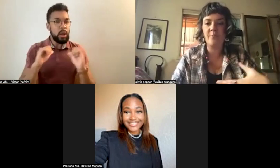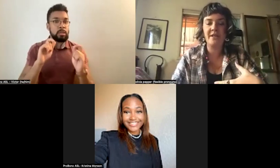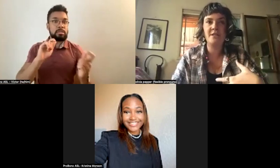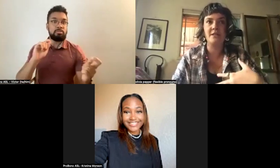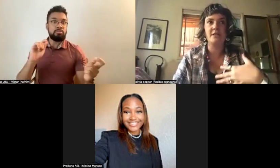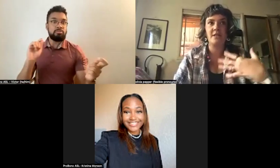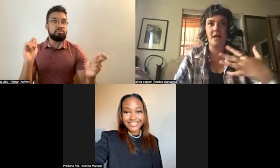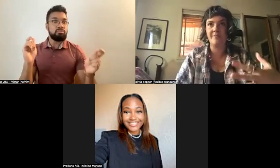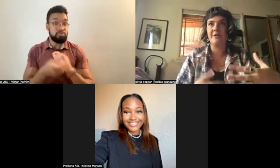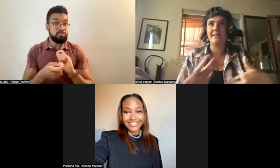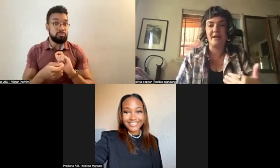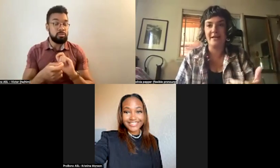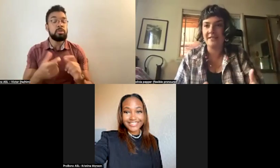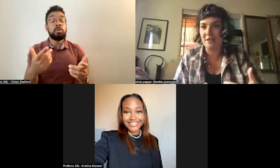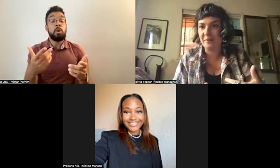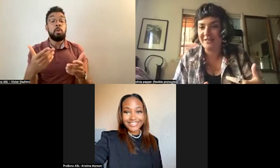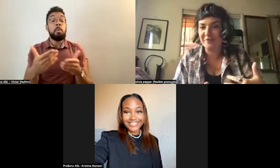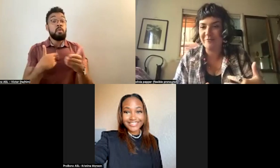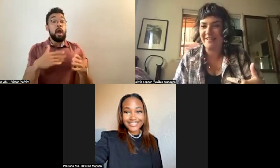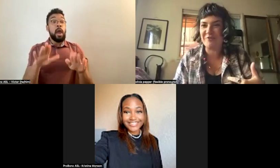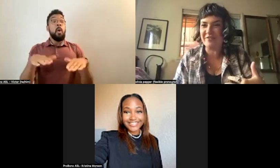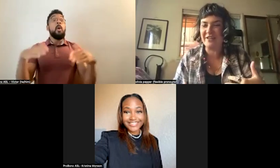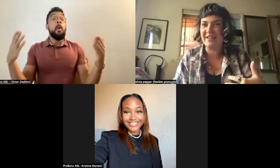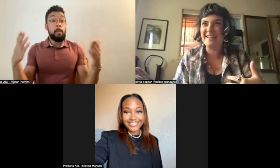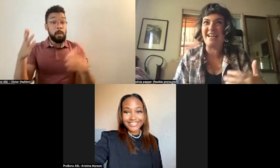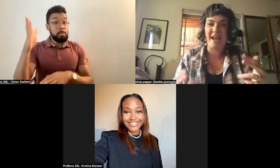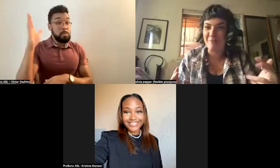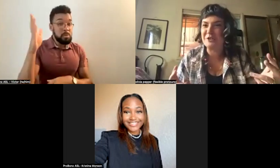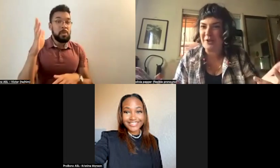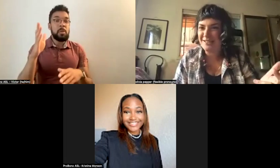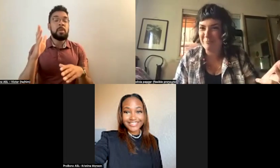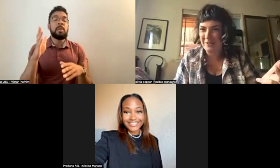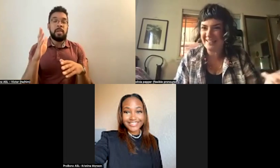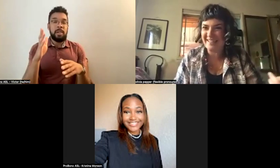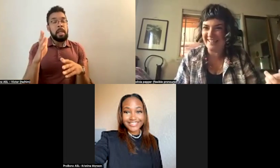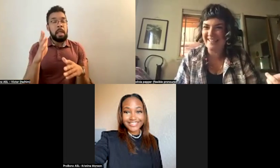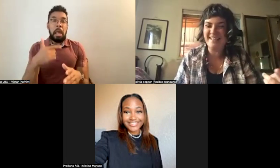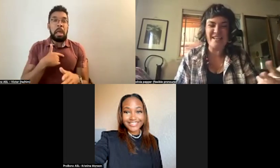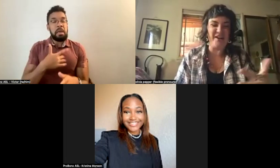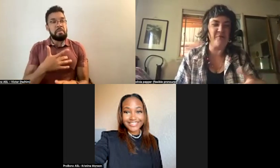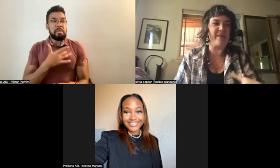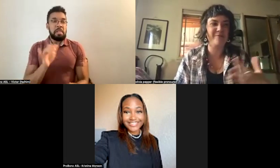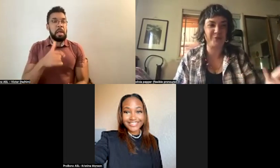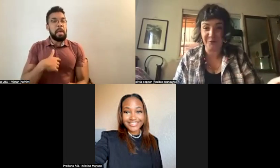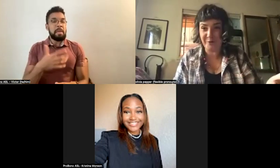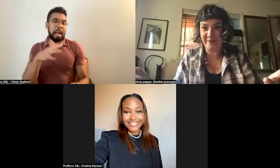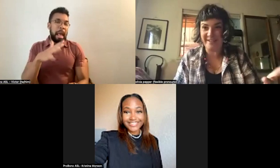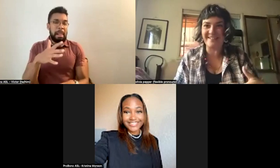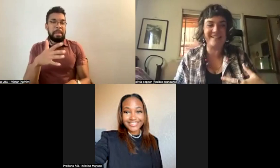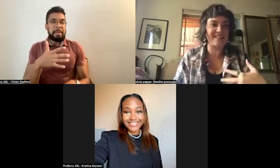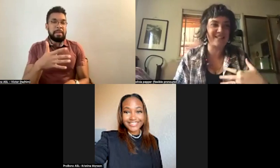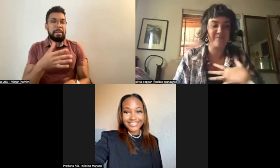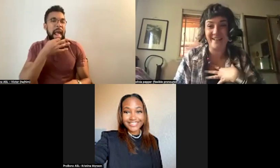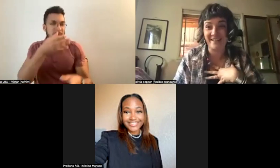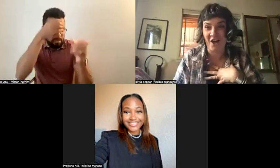I jump into the time periods that I consider myself to be sort of a, an amateur expert in, um, amateur, because